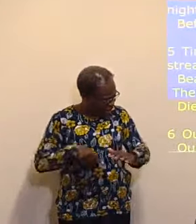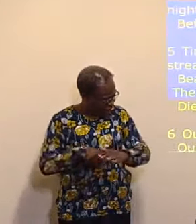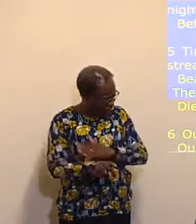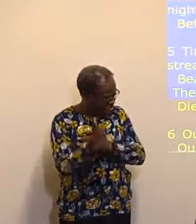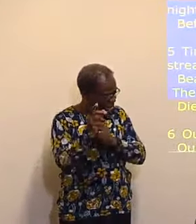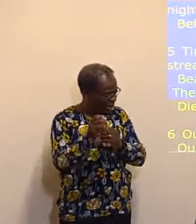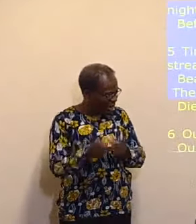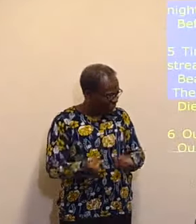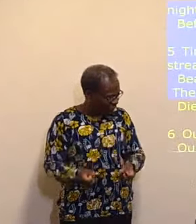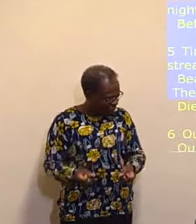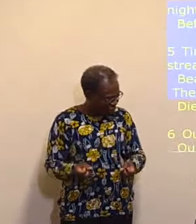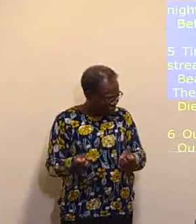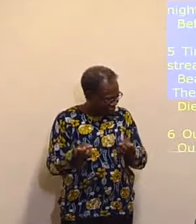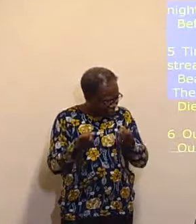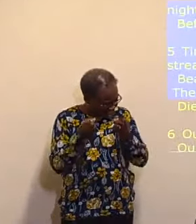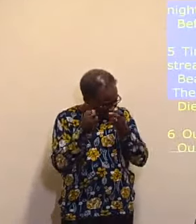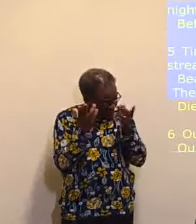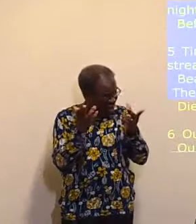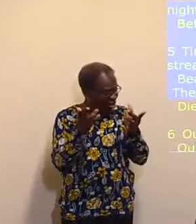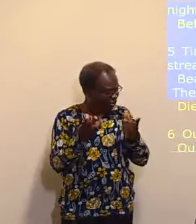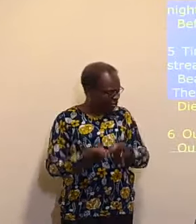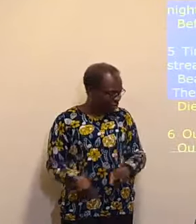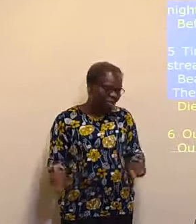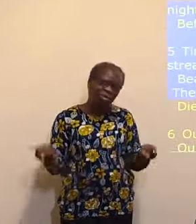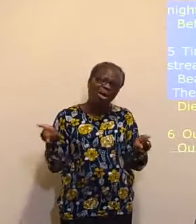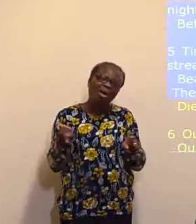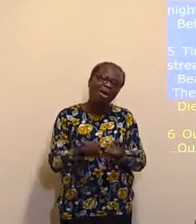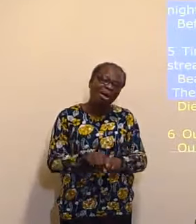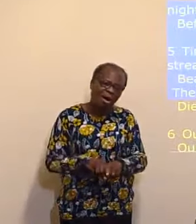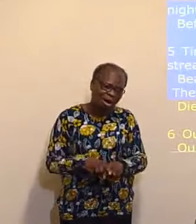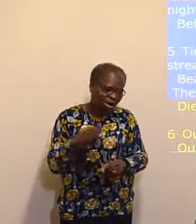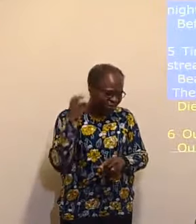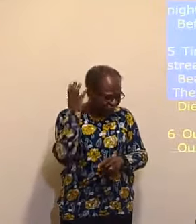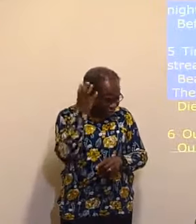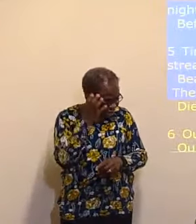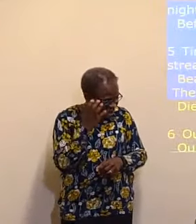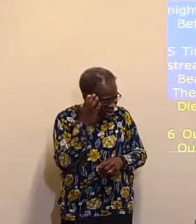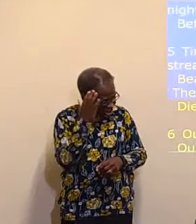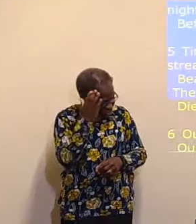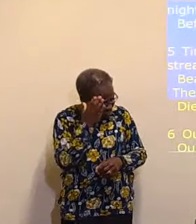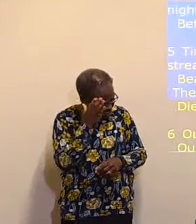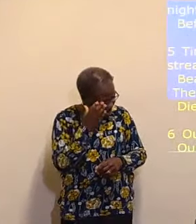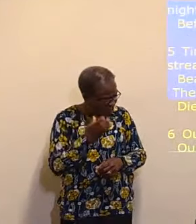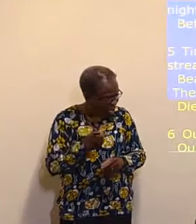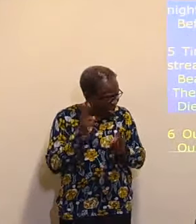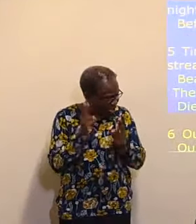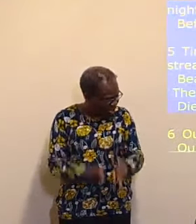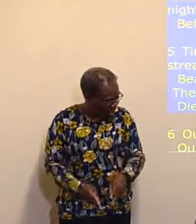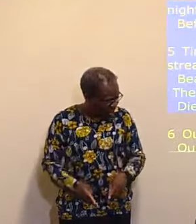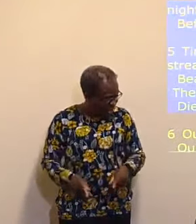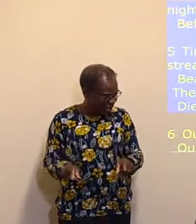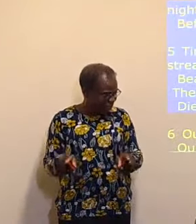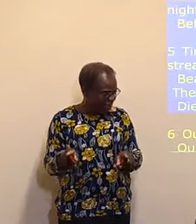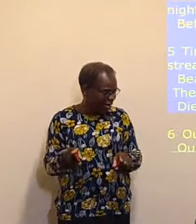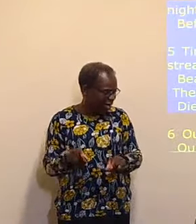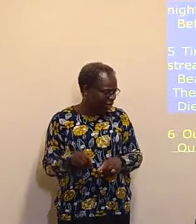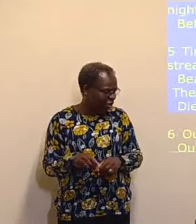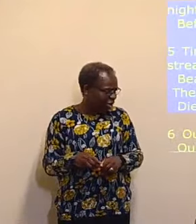frightful water As the dream dies up